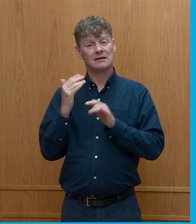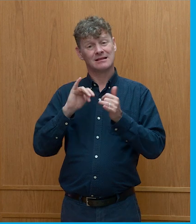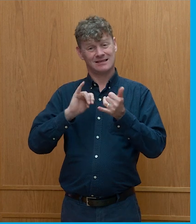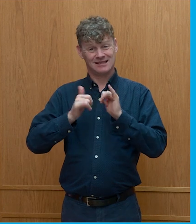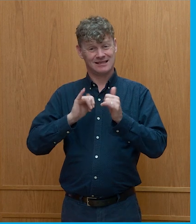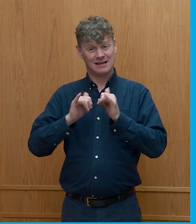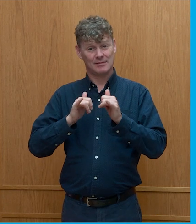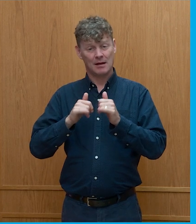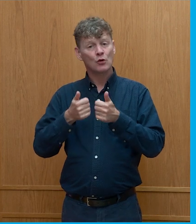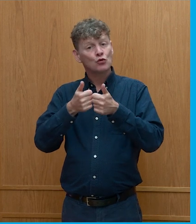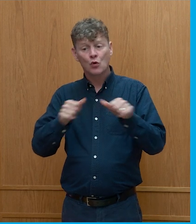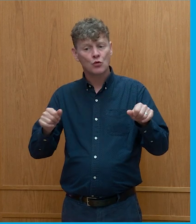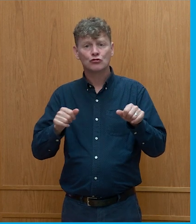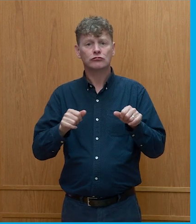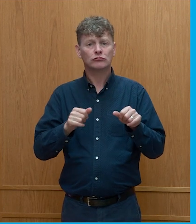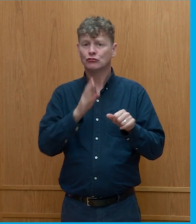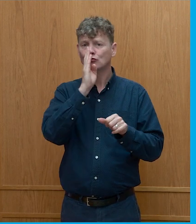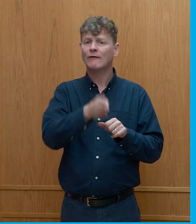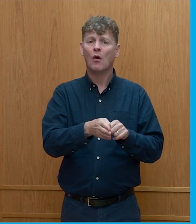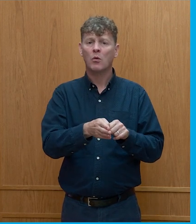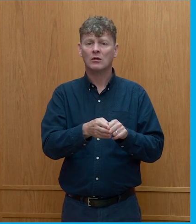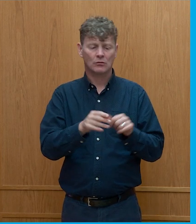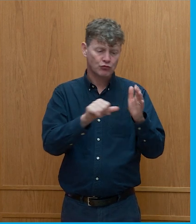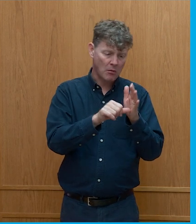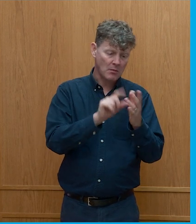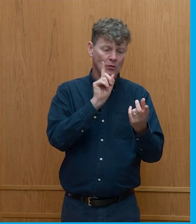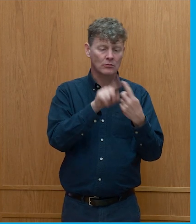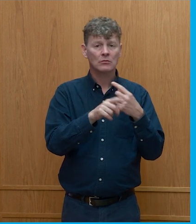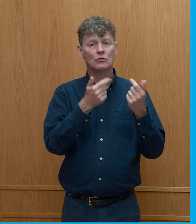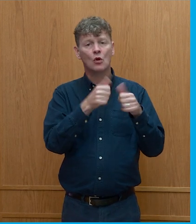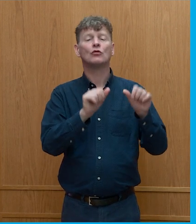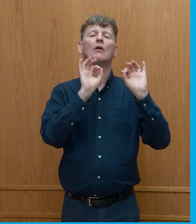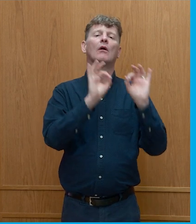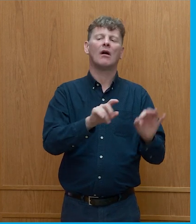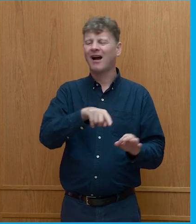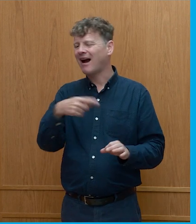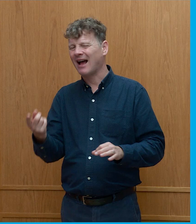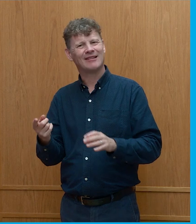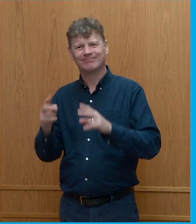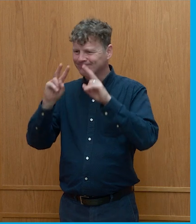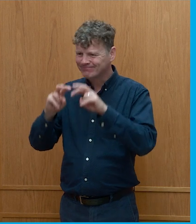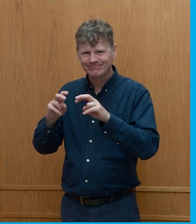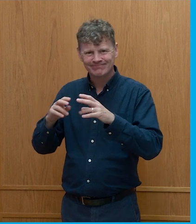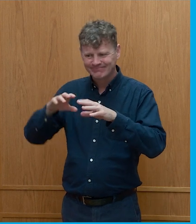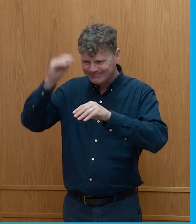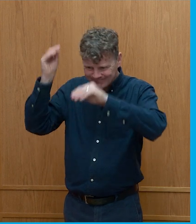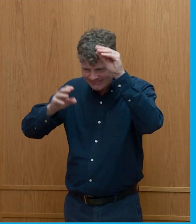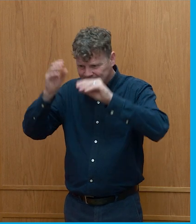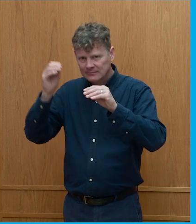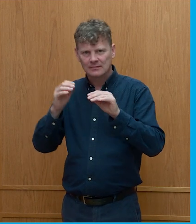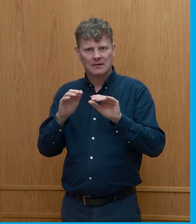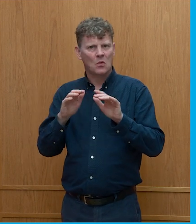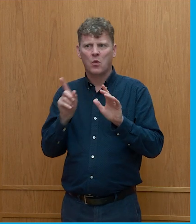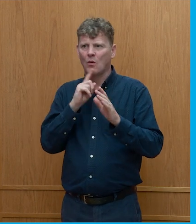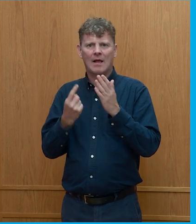solutions are straightforward and sometimes actually we need to get more data to see how this is going to pan out in the long term and whether there are not